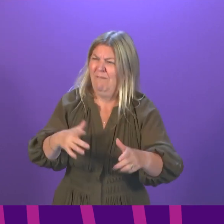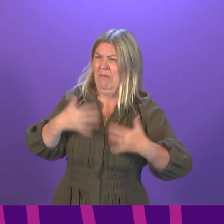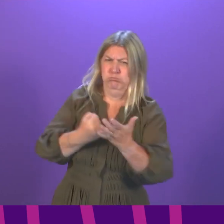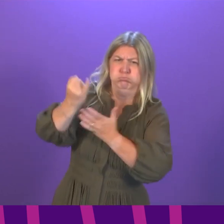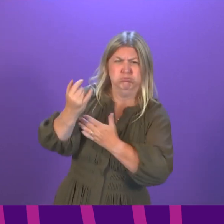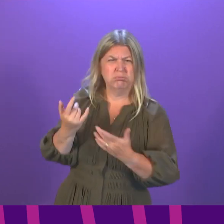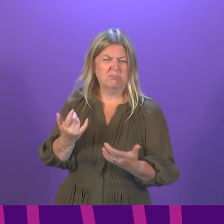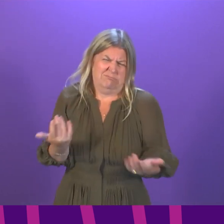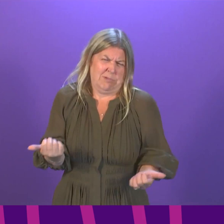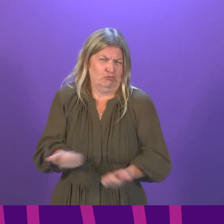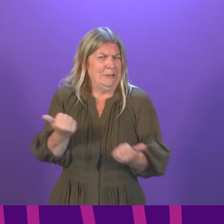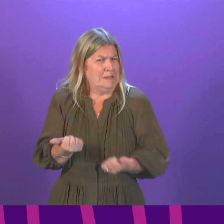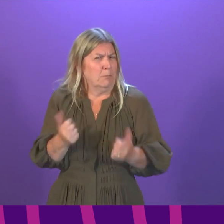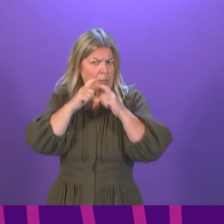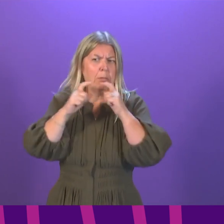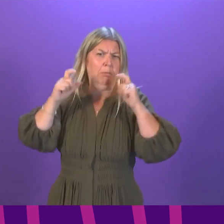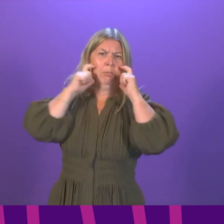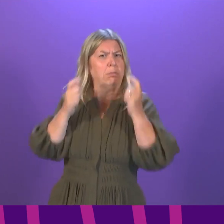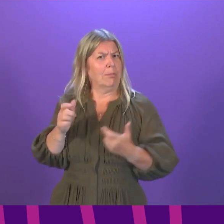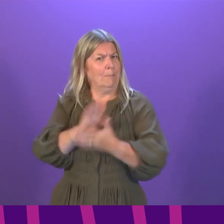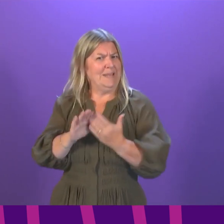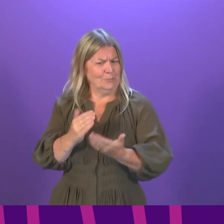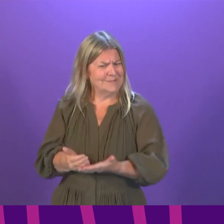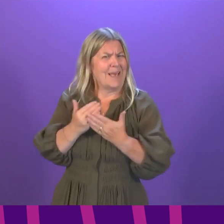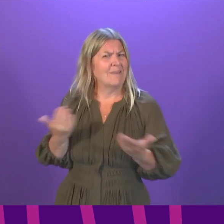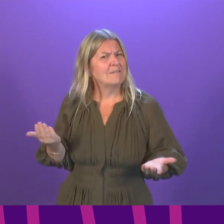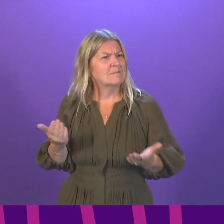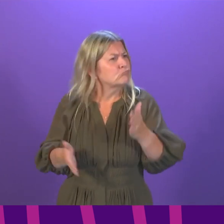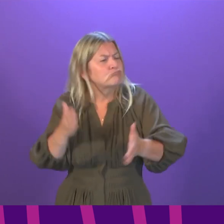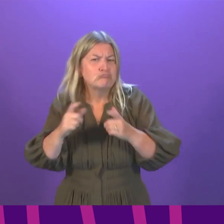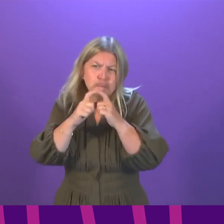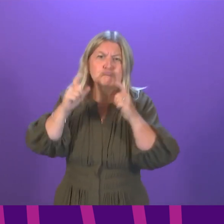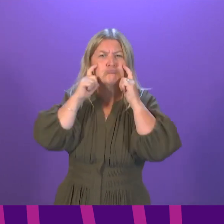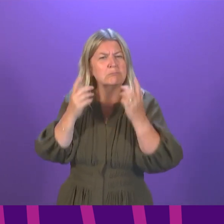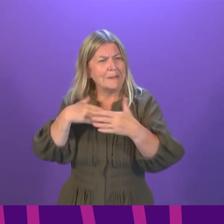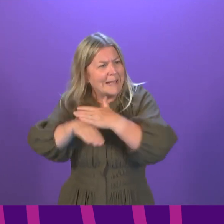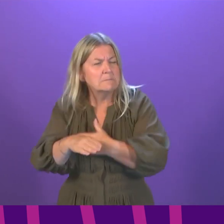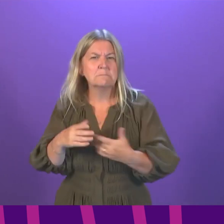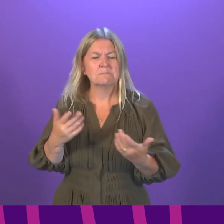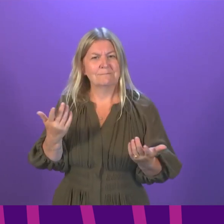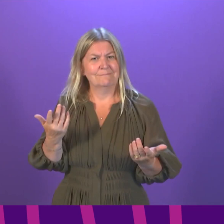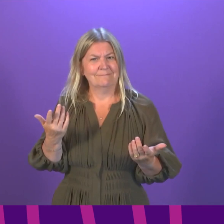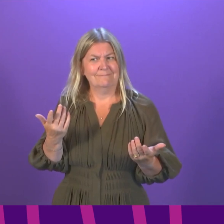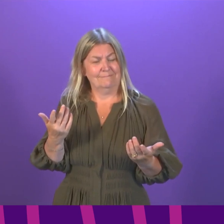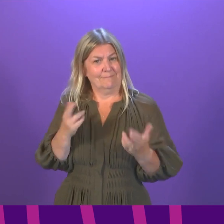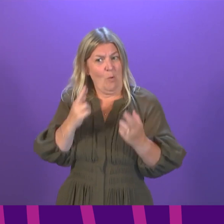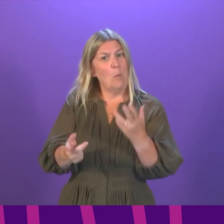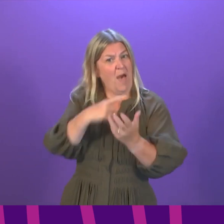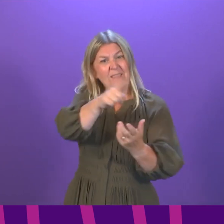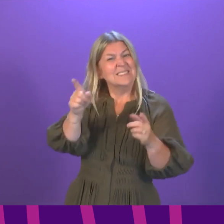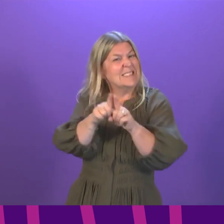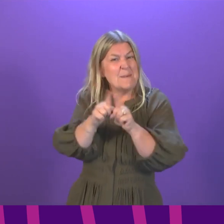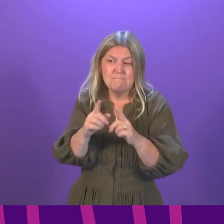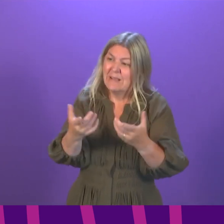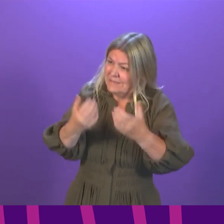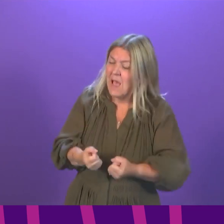a reasonable price to pay, not so much to keep ourselves safe, but to keep others safe and therefore hope that others will do likewise to keep us safe.